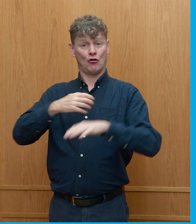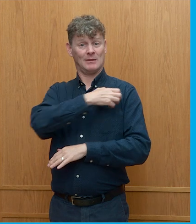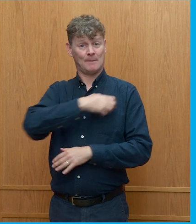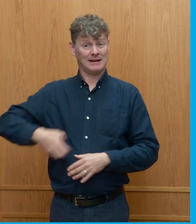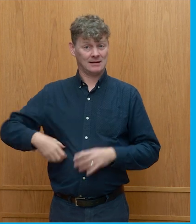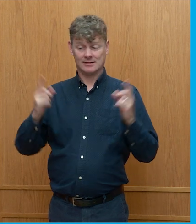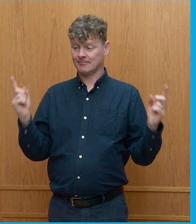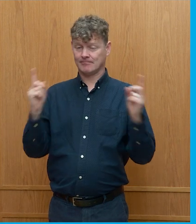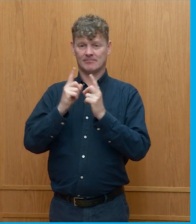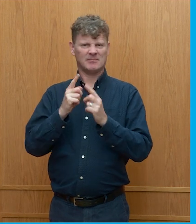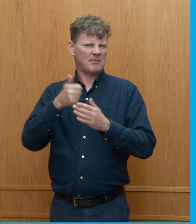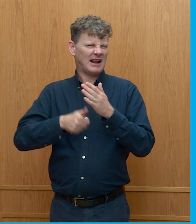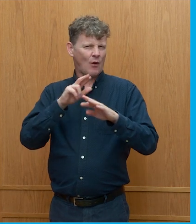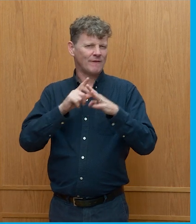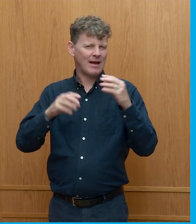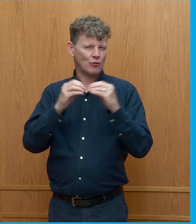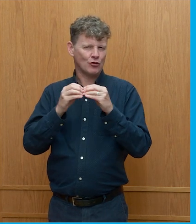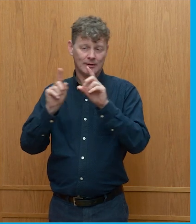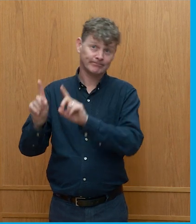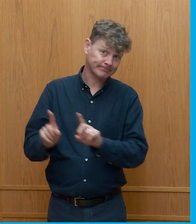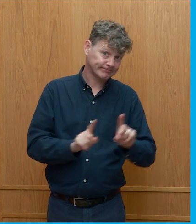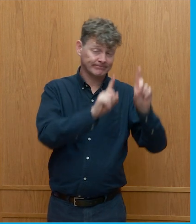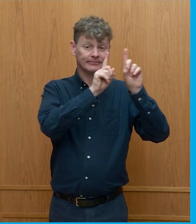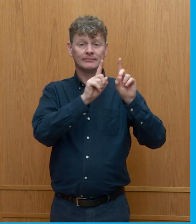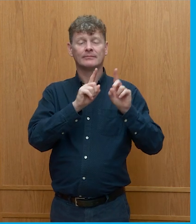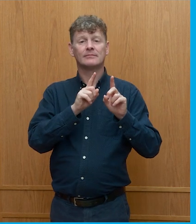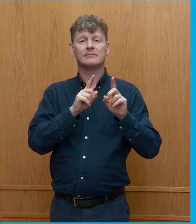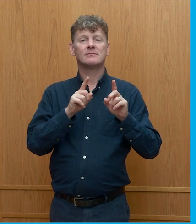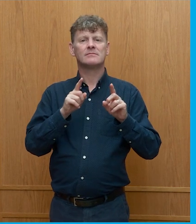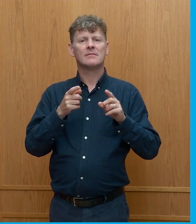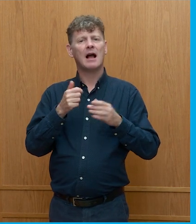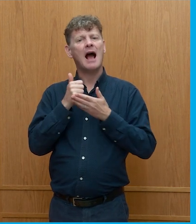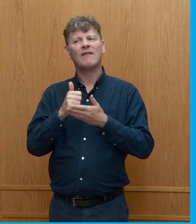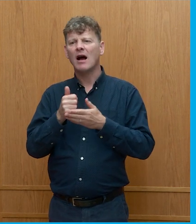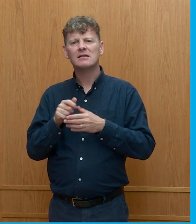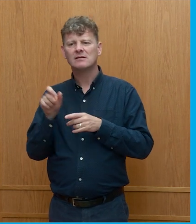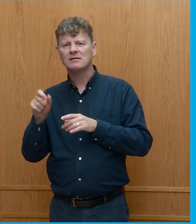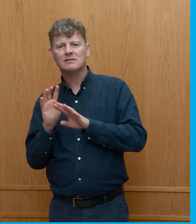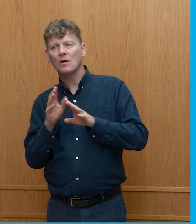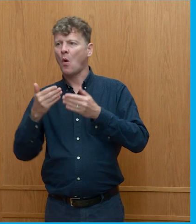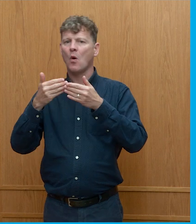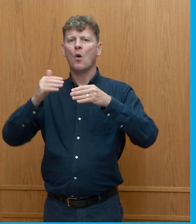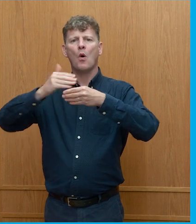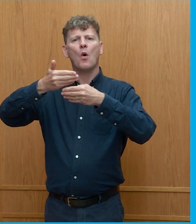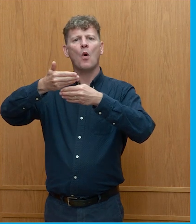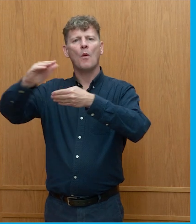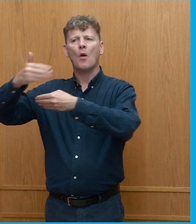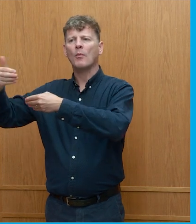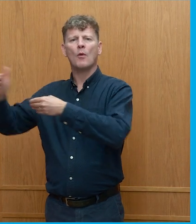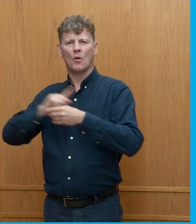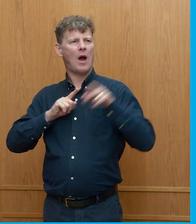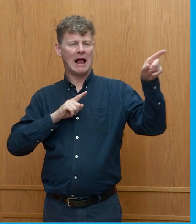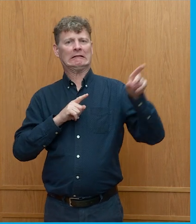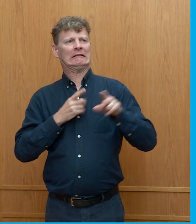And we met upstairs and the advisers and had opened all the windows in the room because they thought the man from Greenland might be